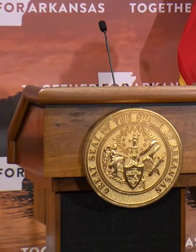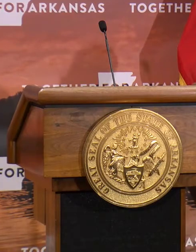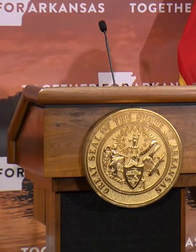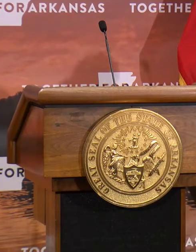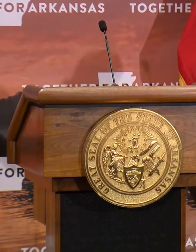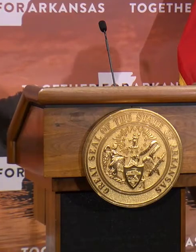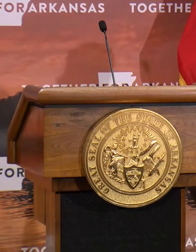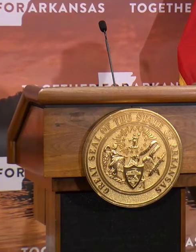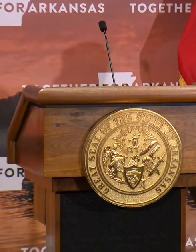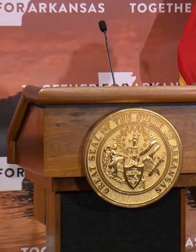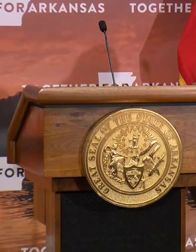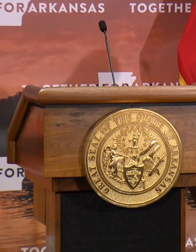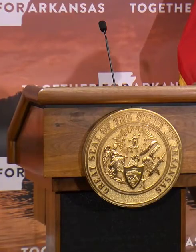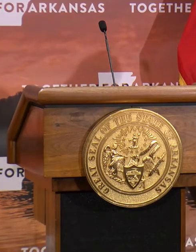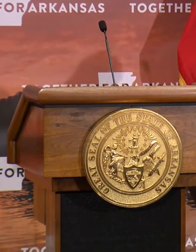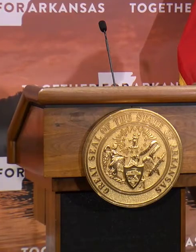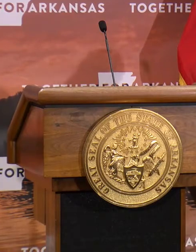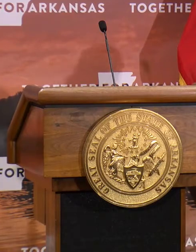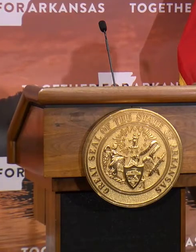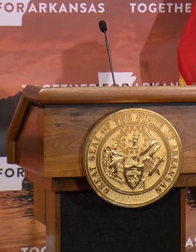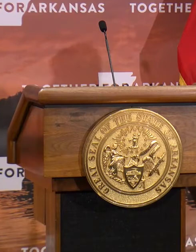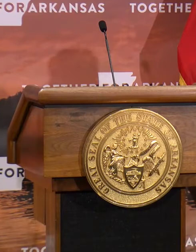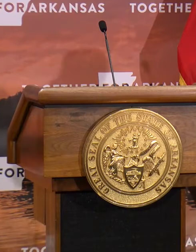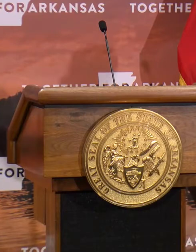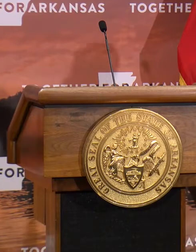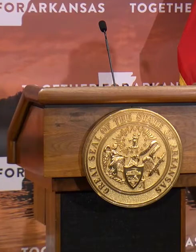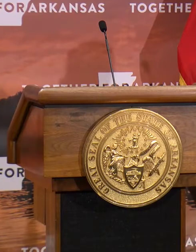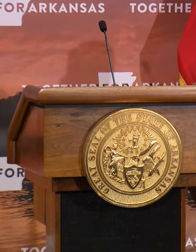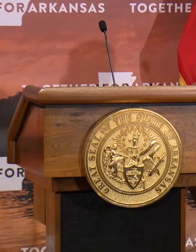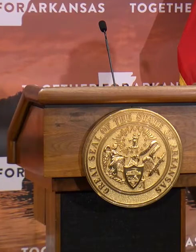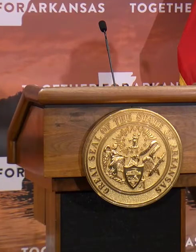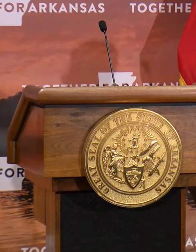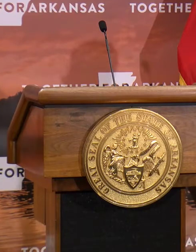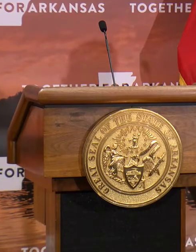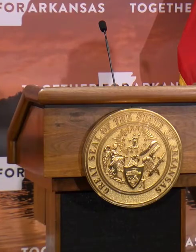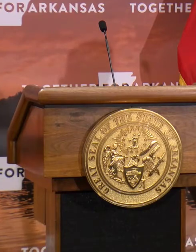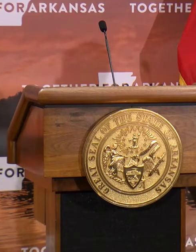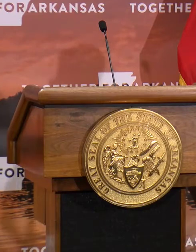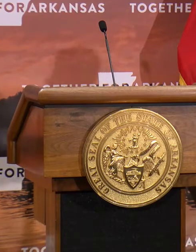We can be safe together. And we can get through this together.